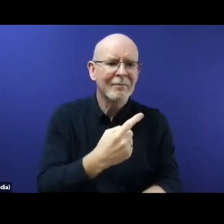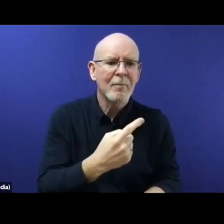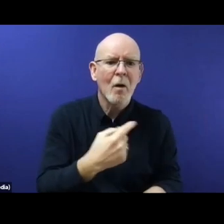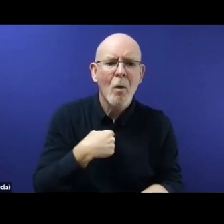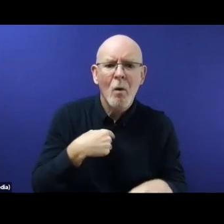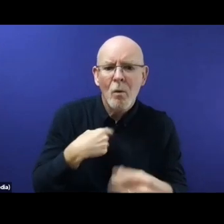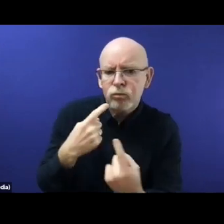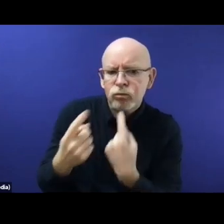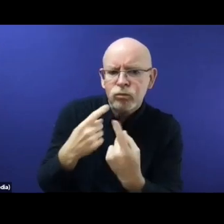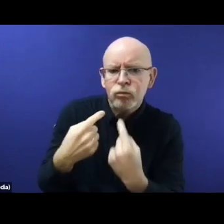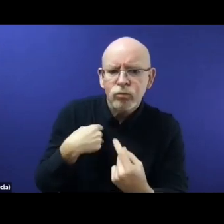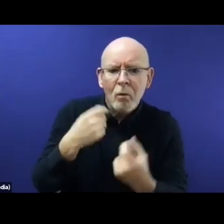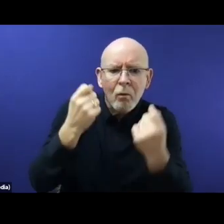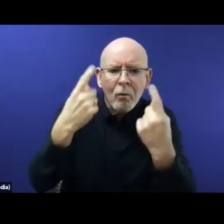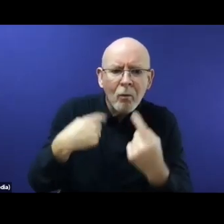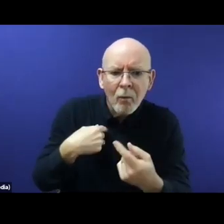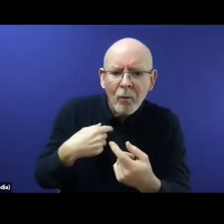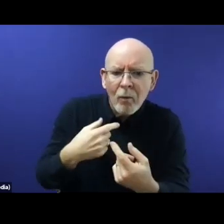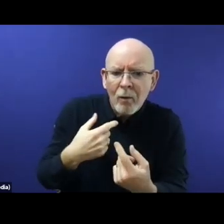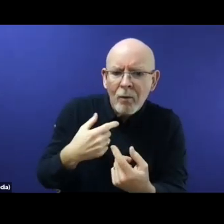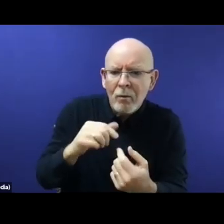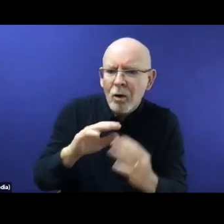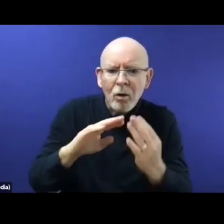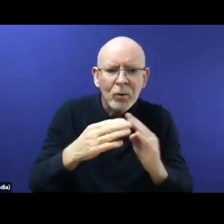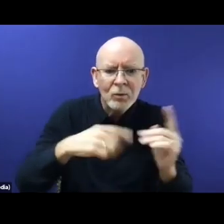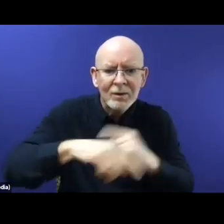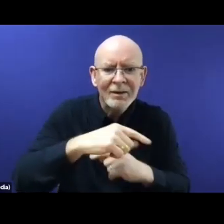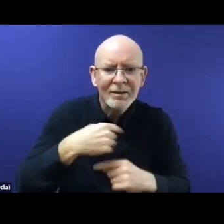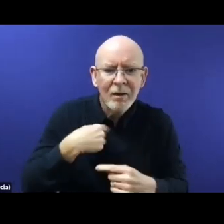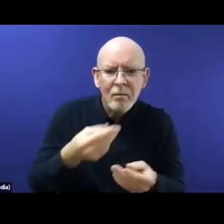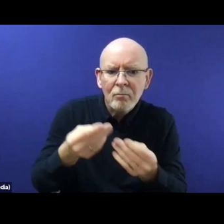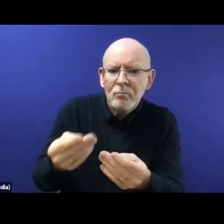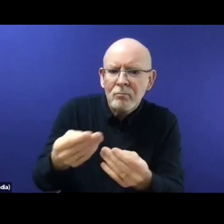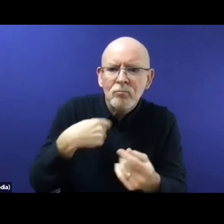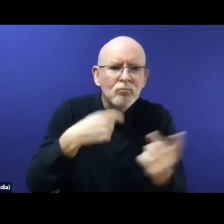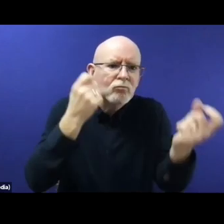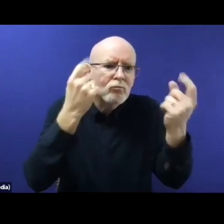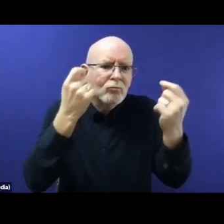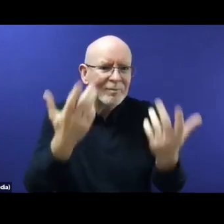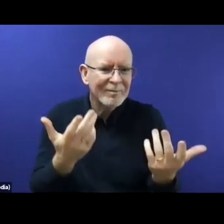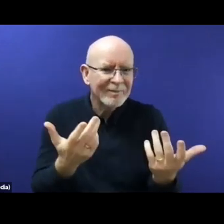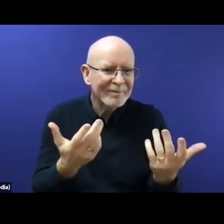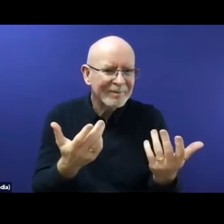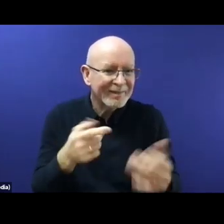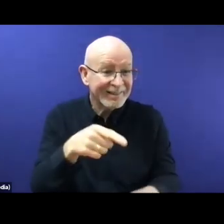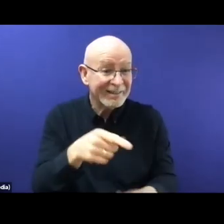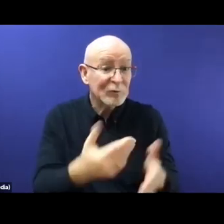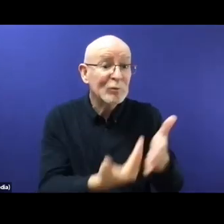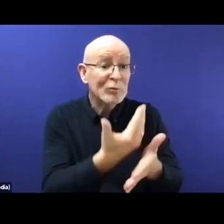to negotiate how we give them understanding about what refugees need, and what need to be changed. And there's no way